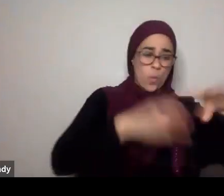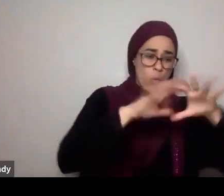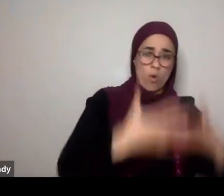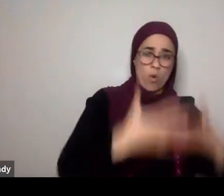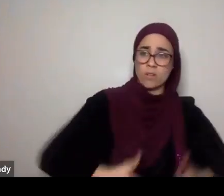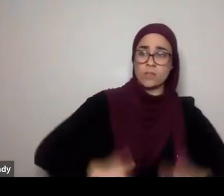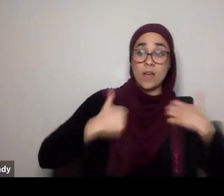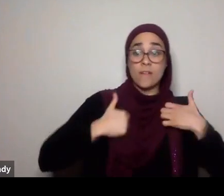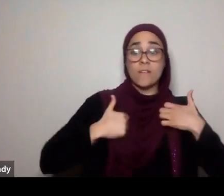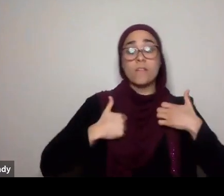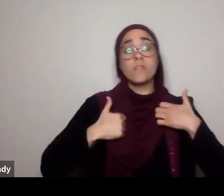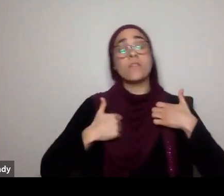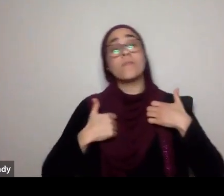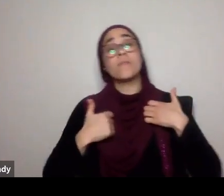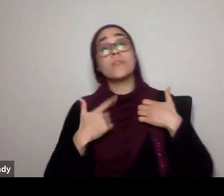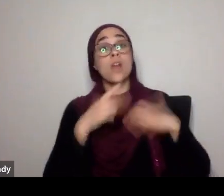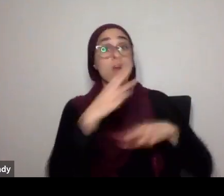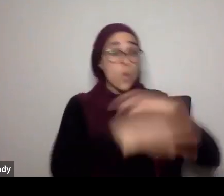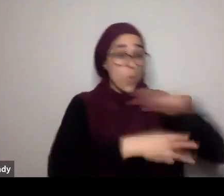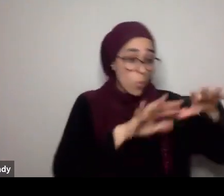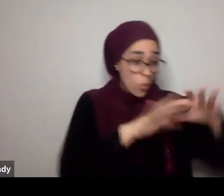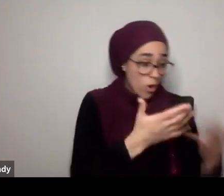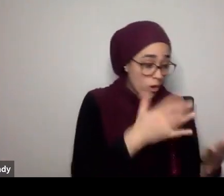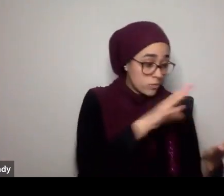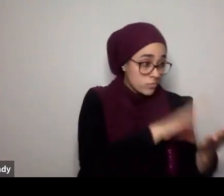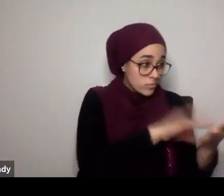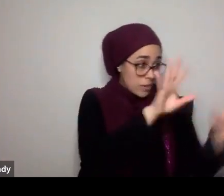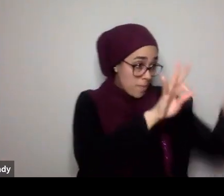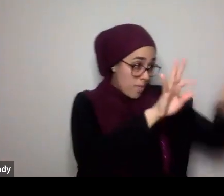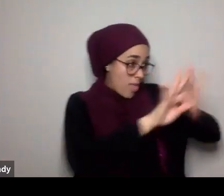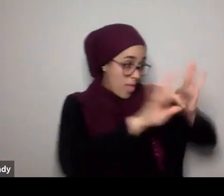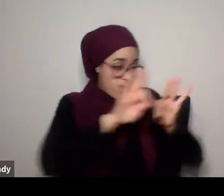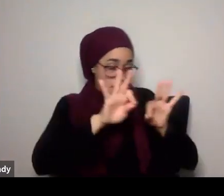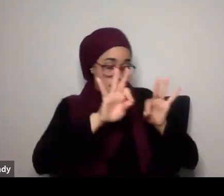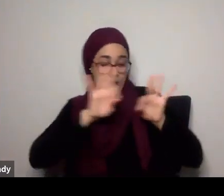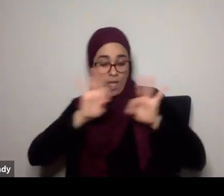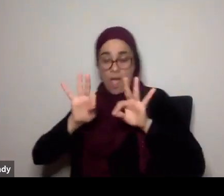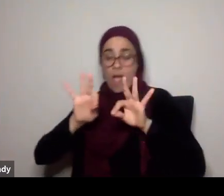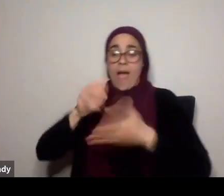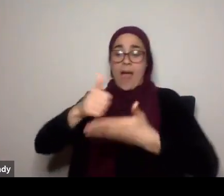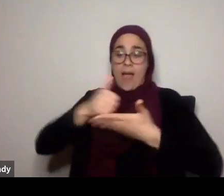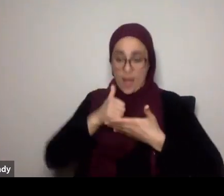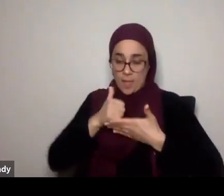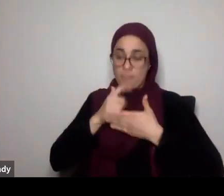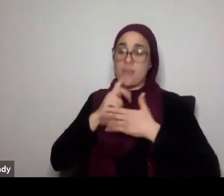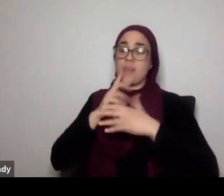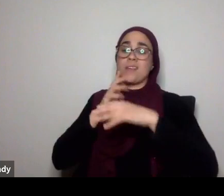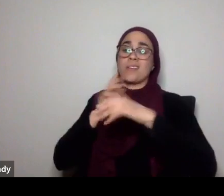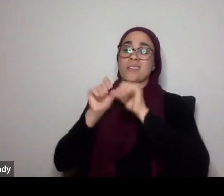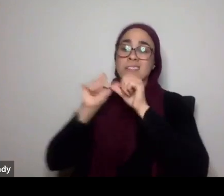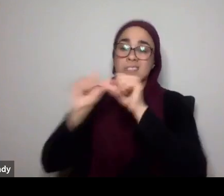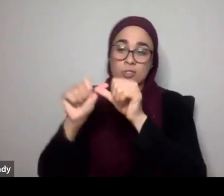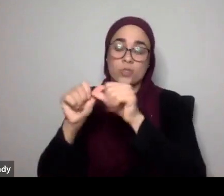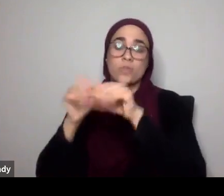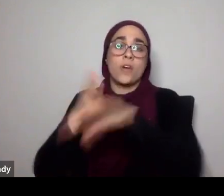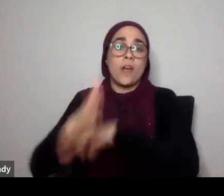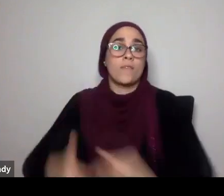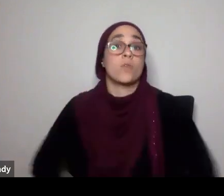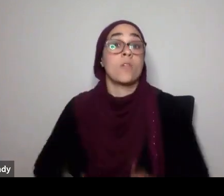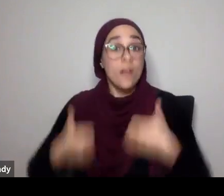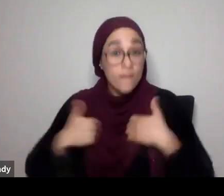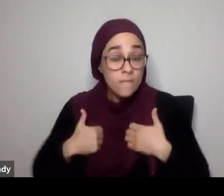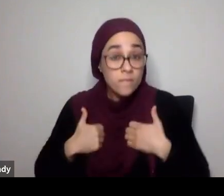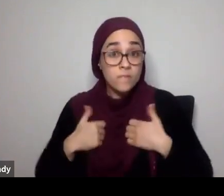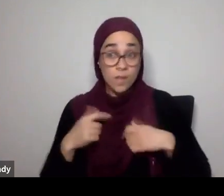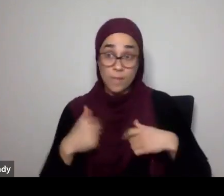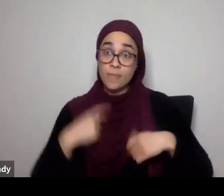I need to get to akhira. I take from dunya, and invest into it, because that's my, that's my capital, to get to the akhira. But I'm not living like this is my